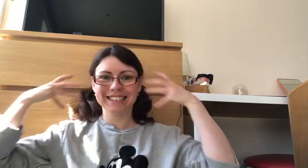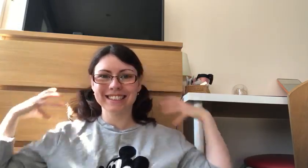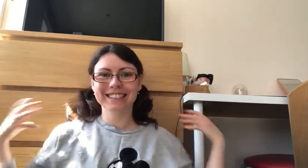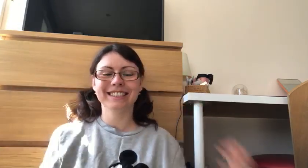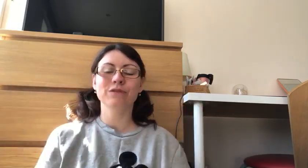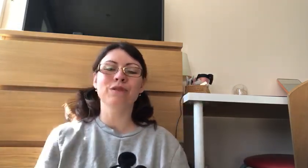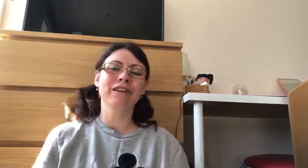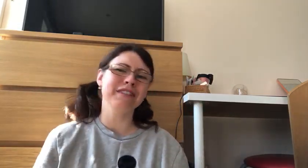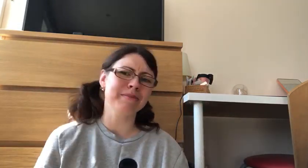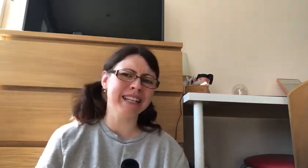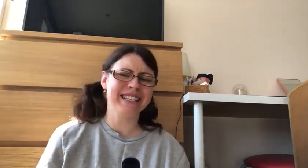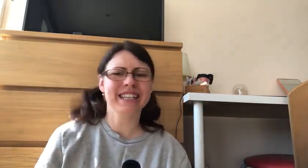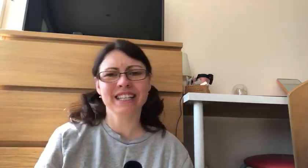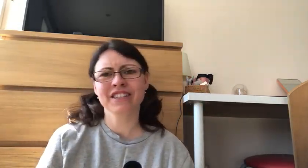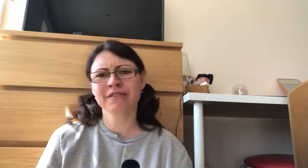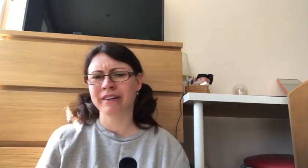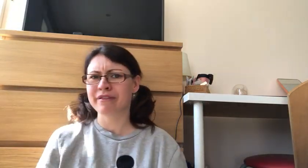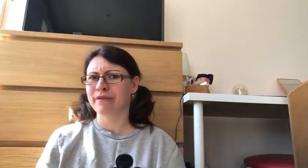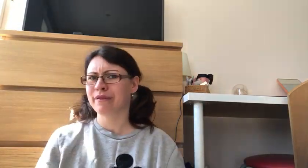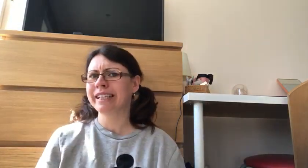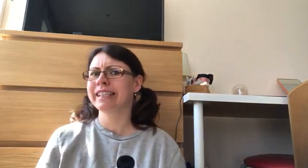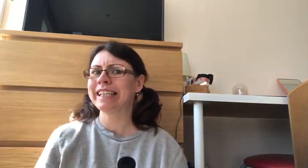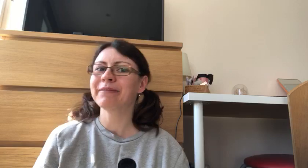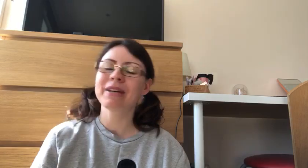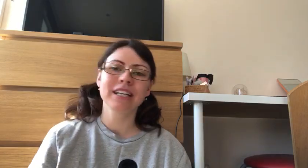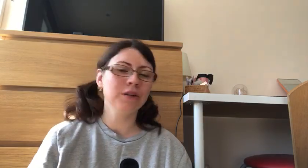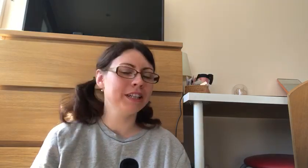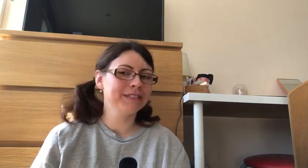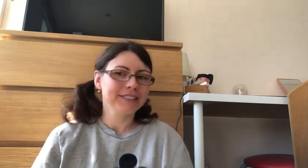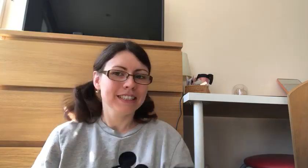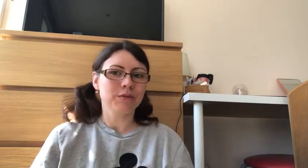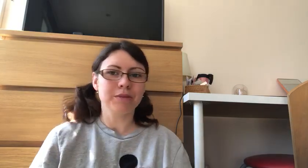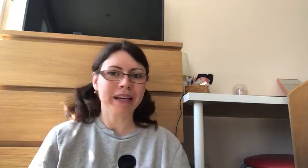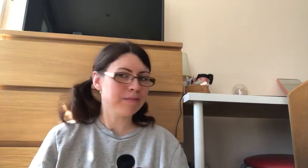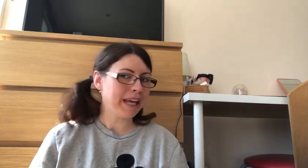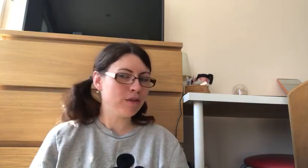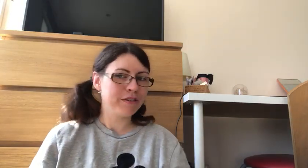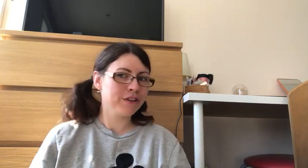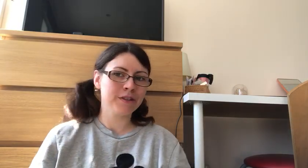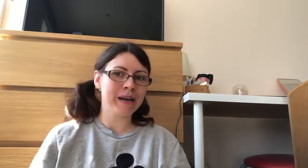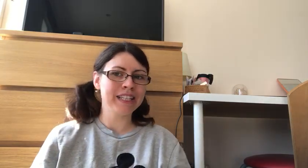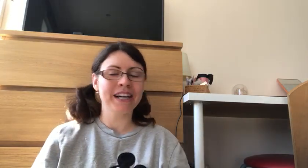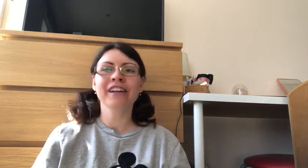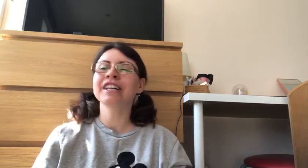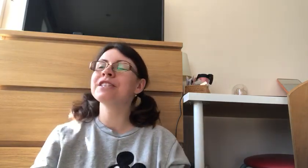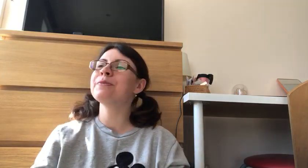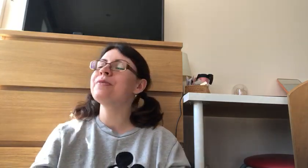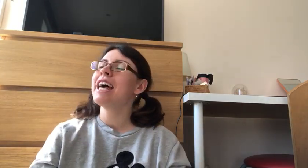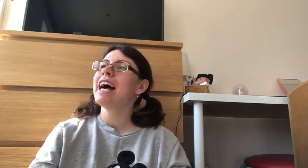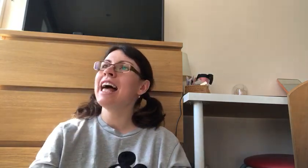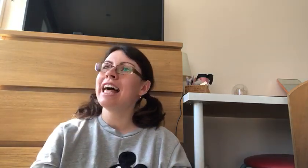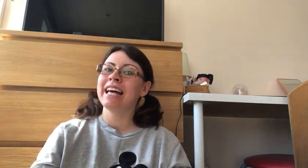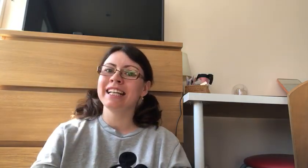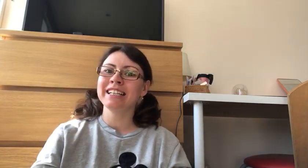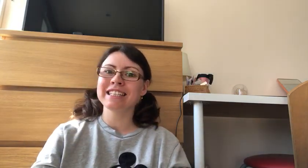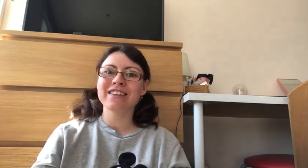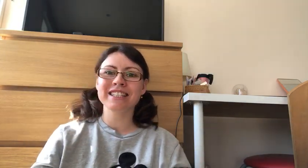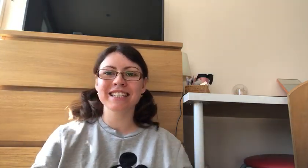oh lovely smiley tigers very friendly oh wouldn't mind playing with you smiley tigers and now it's